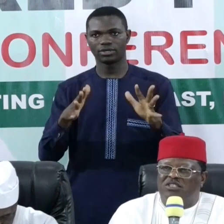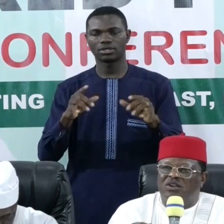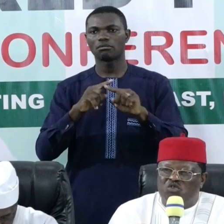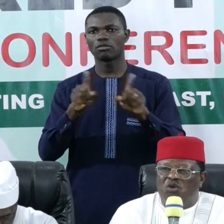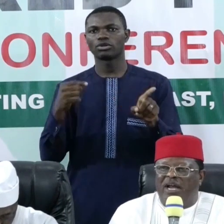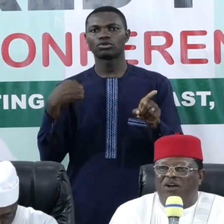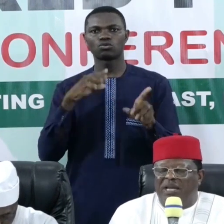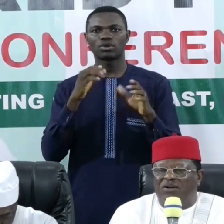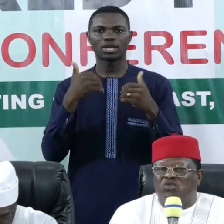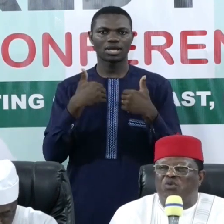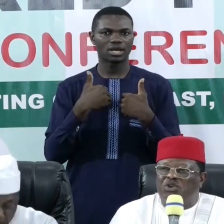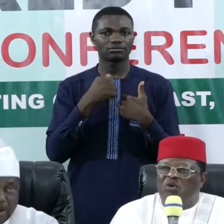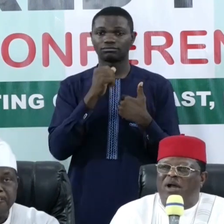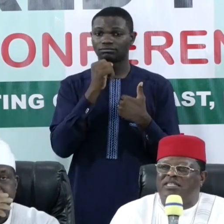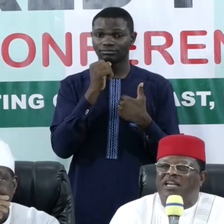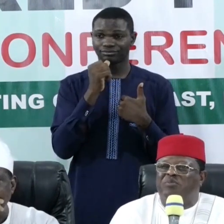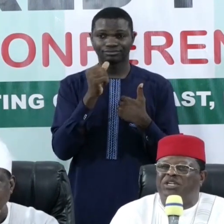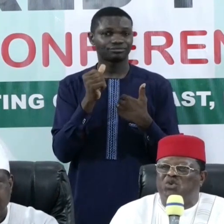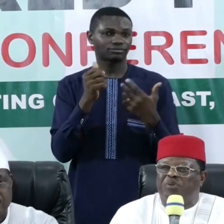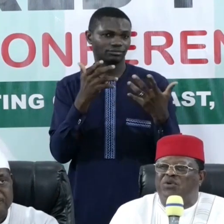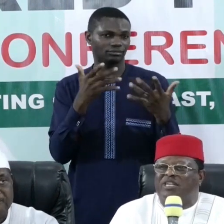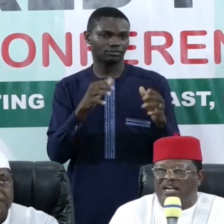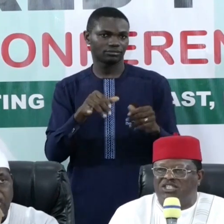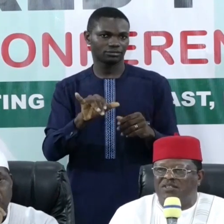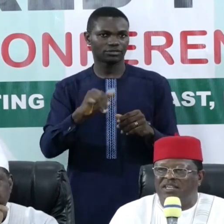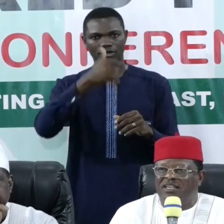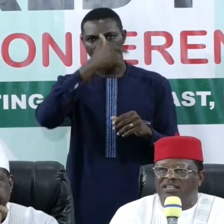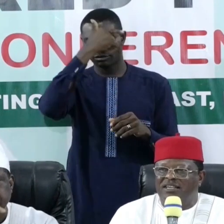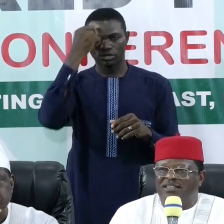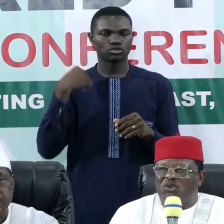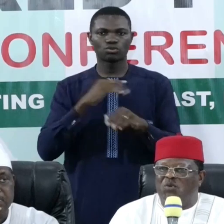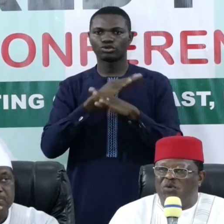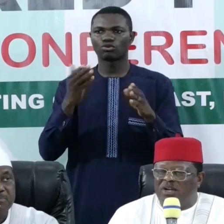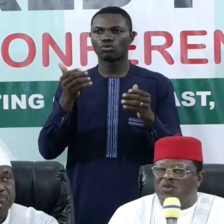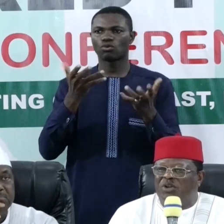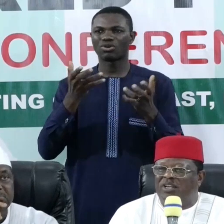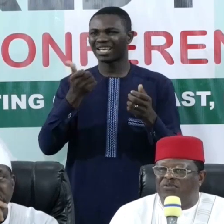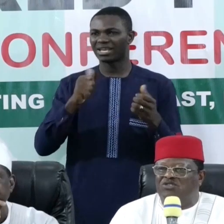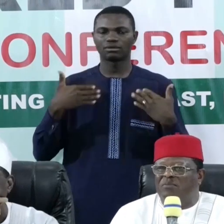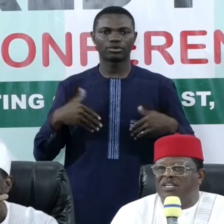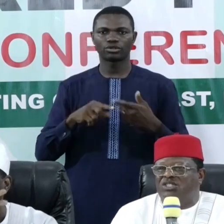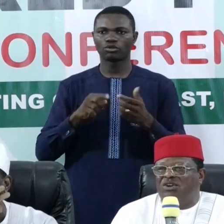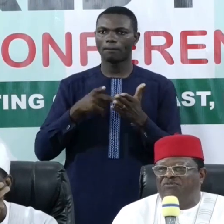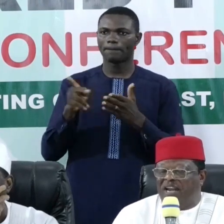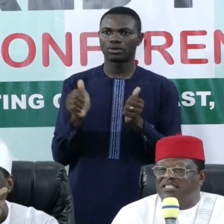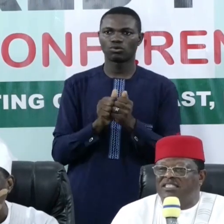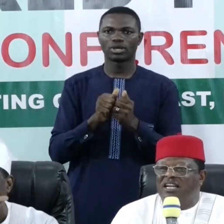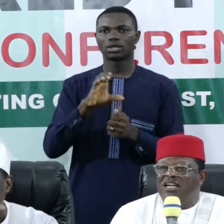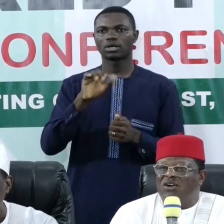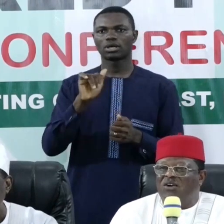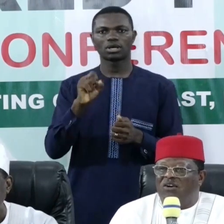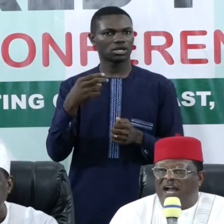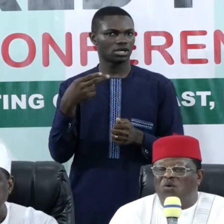not rolled out because we don't want anybody to pay with cash. So we're working with the Federal Minister of Finance